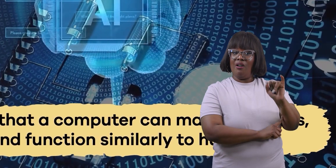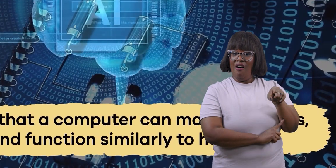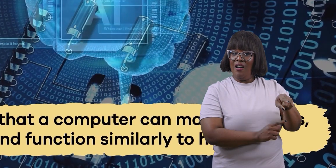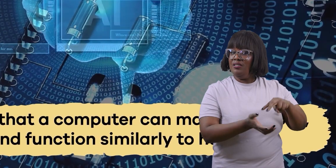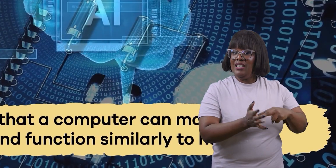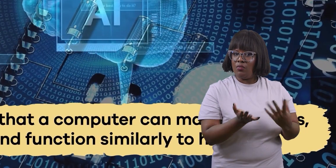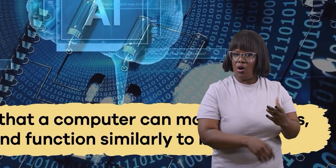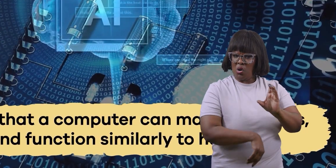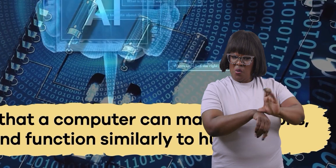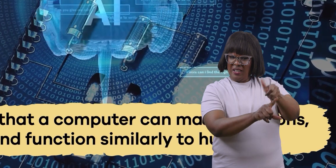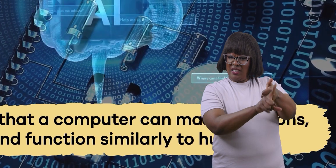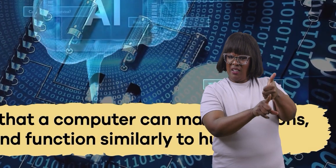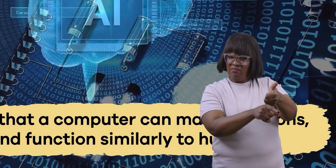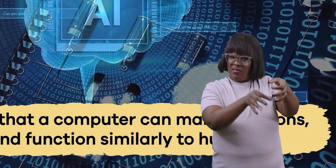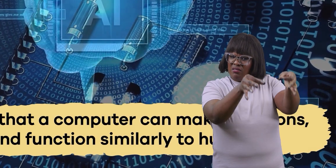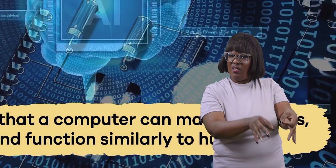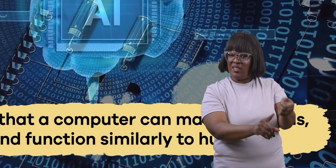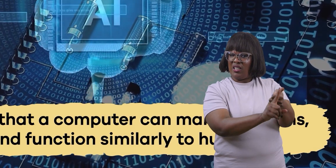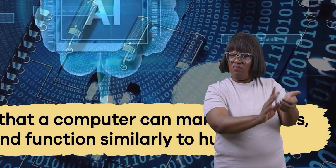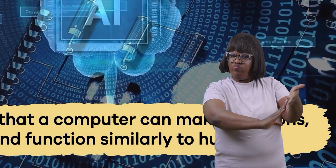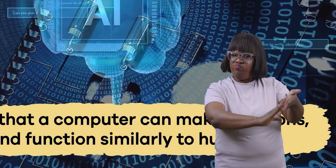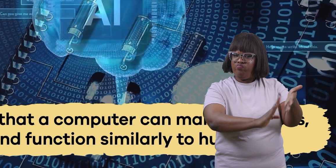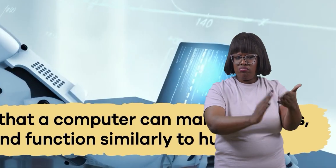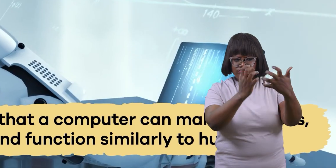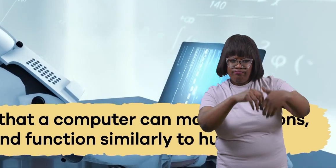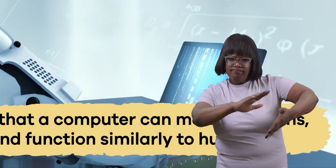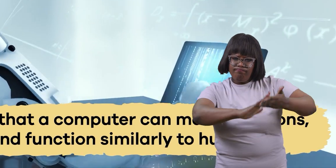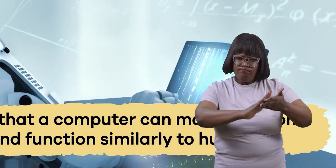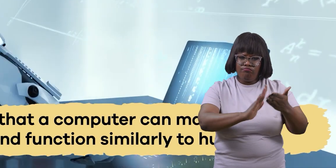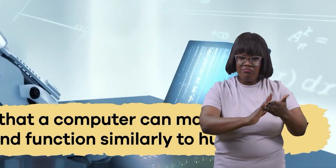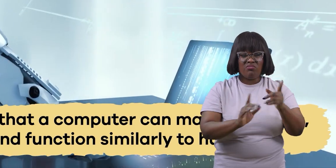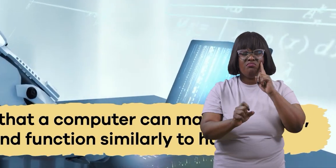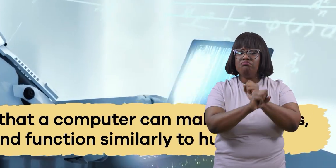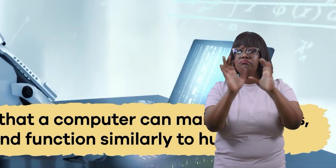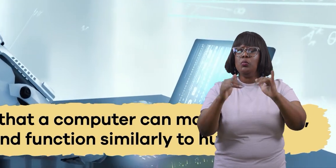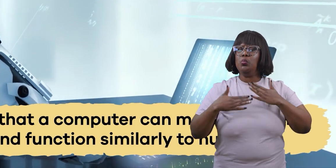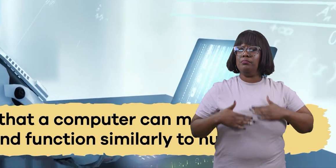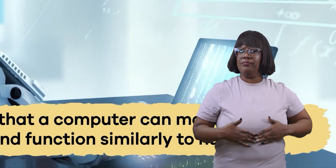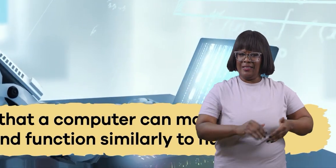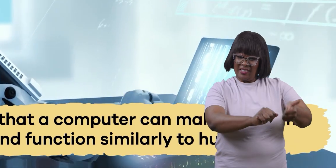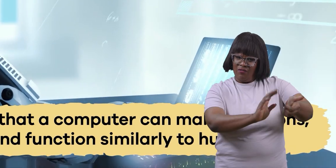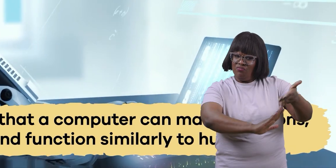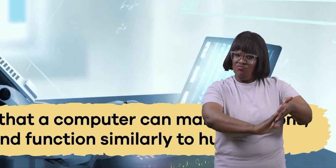means that a computer can make decisions, plan, and function similarly to humans.